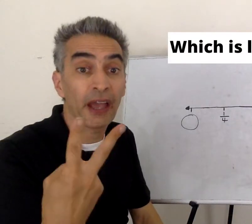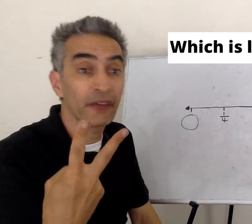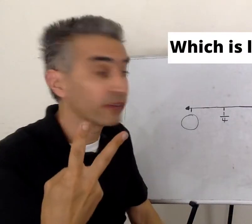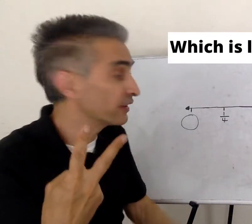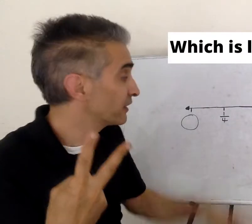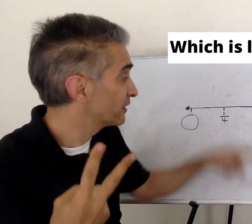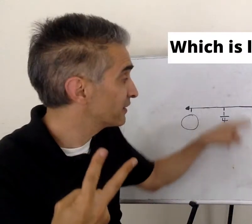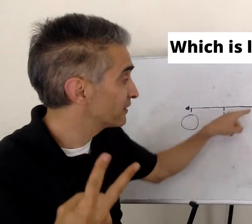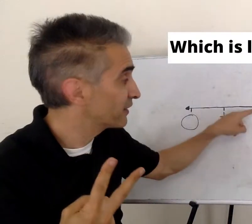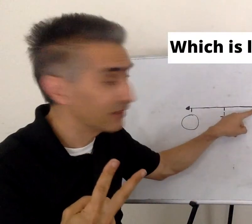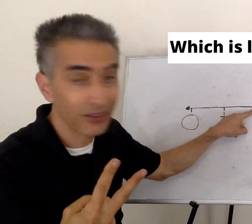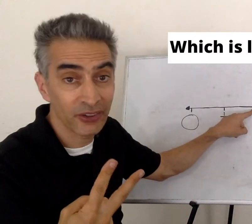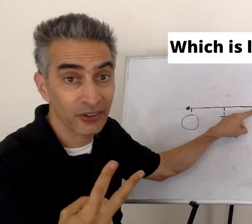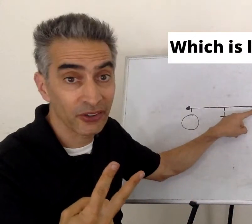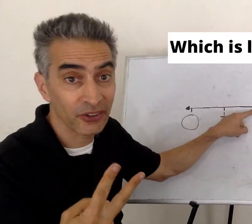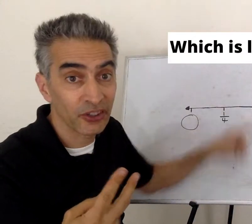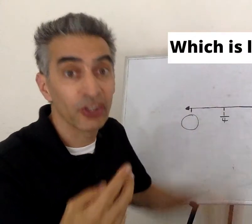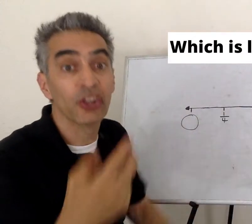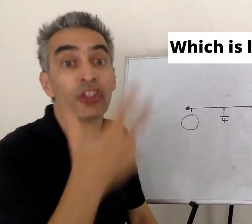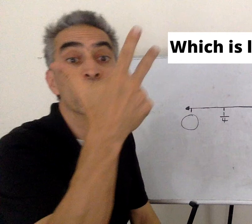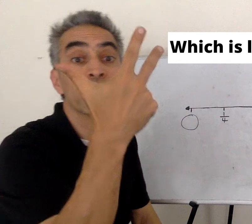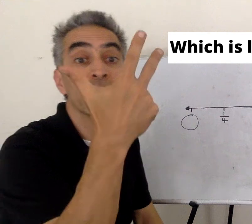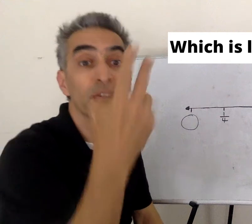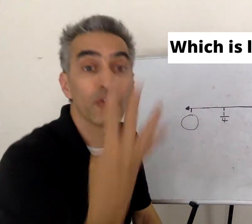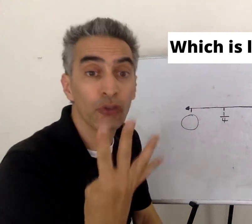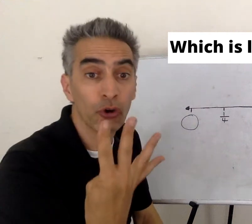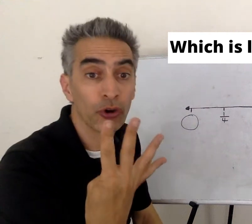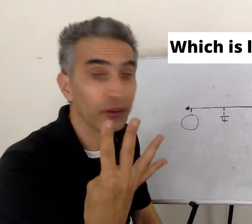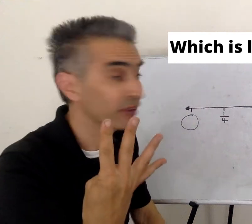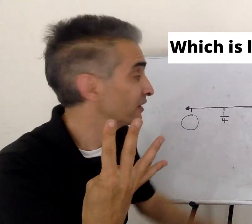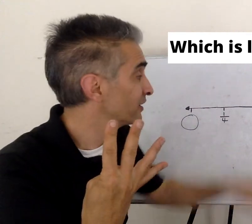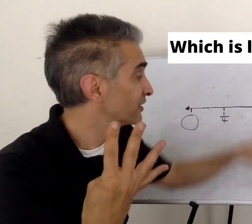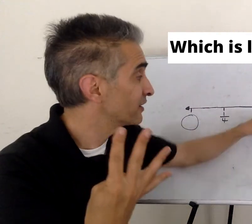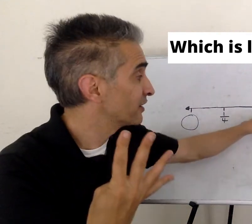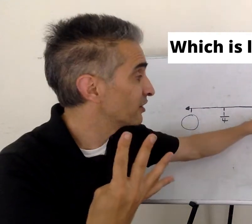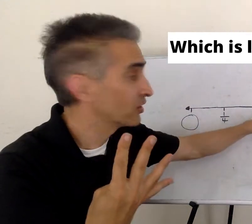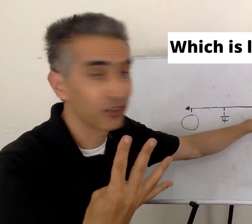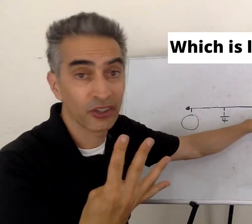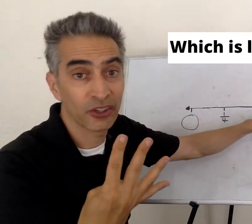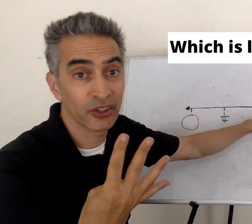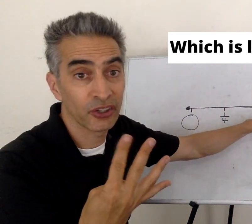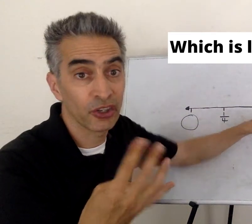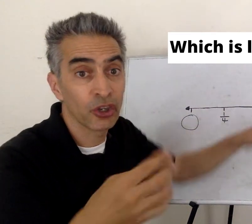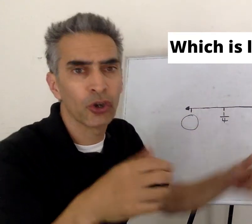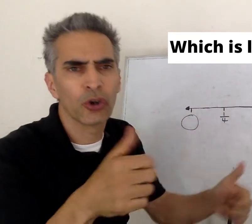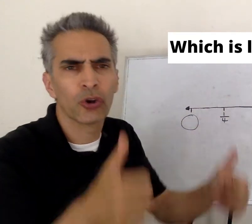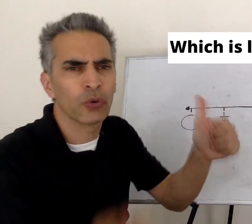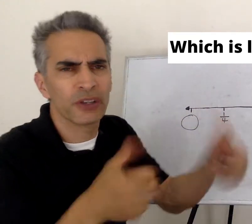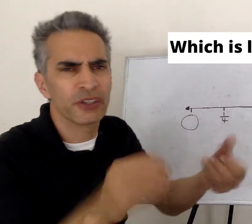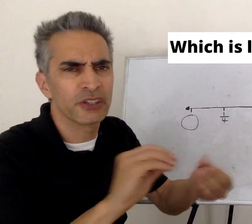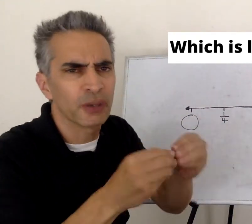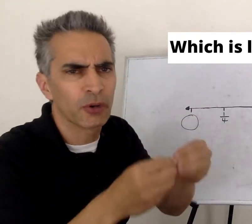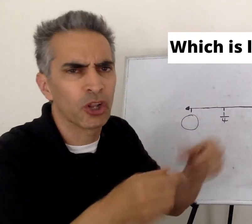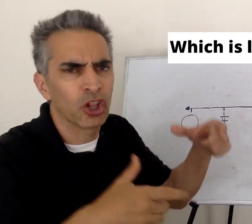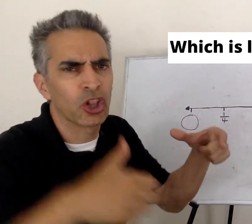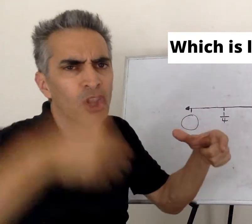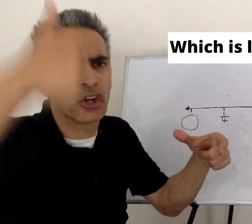one-half. right here. Three-fourths is right here. Which number is larger?